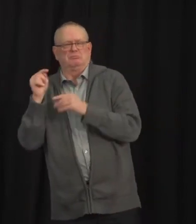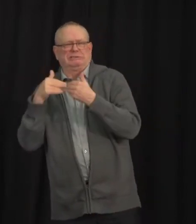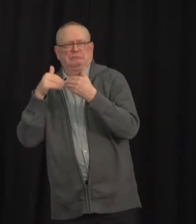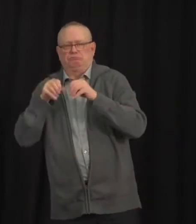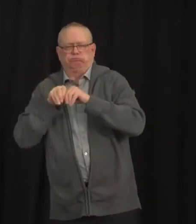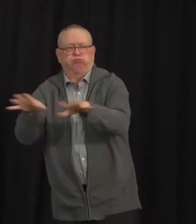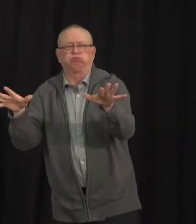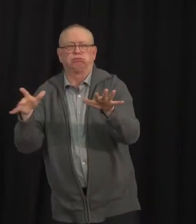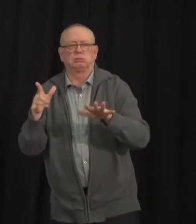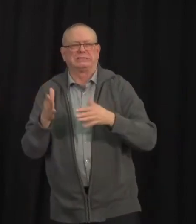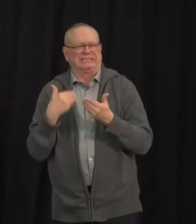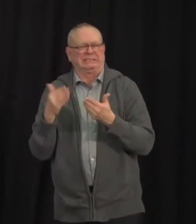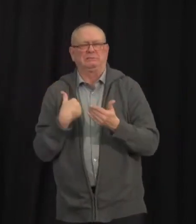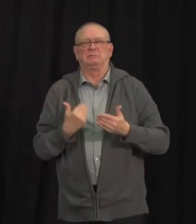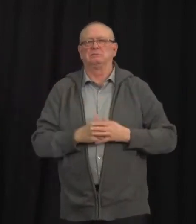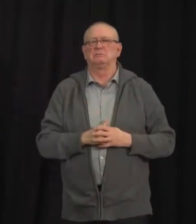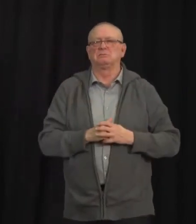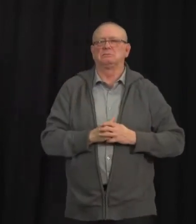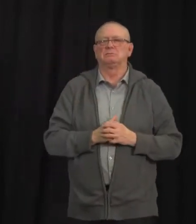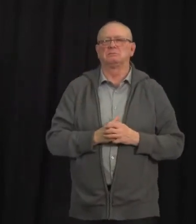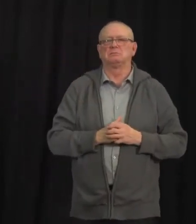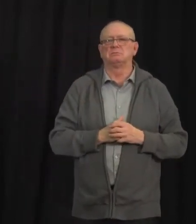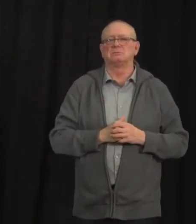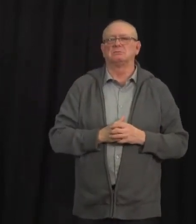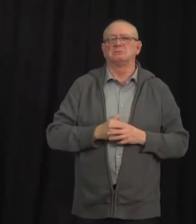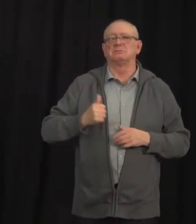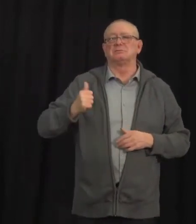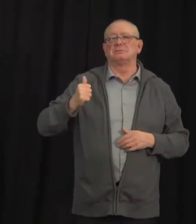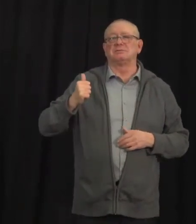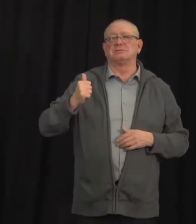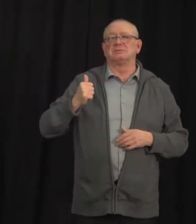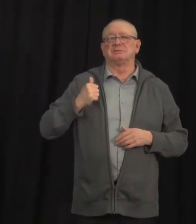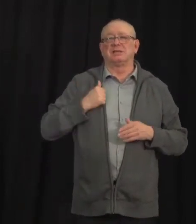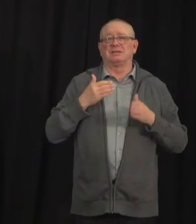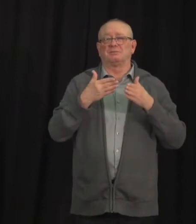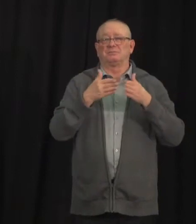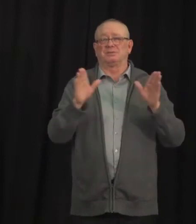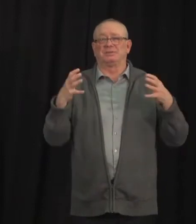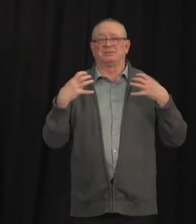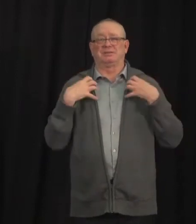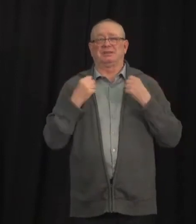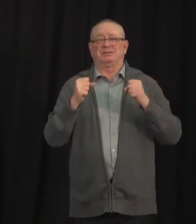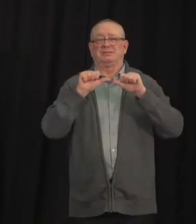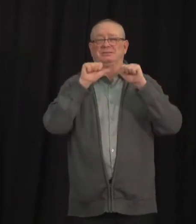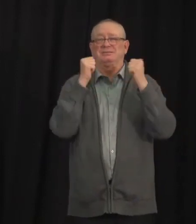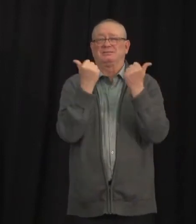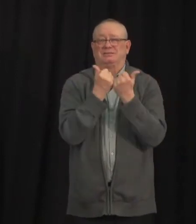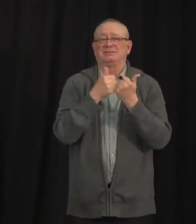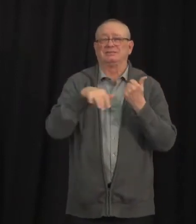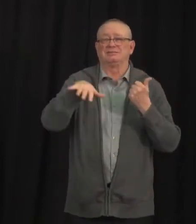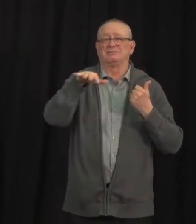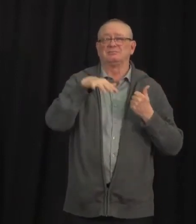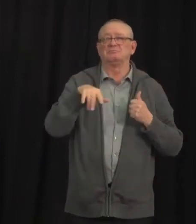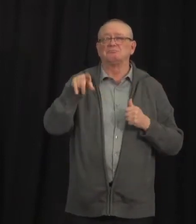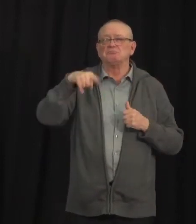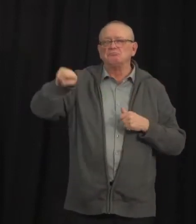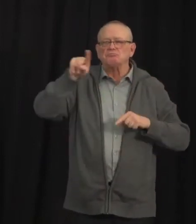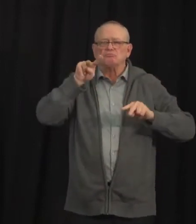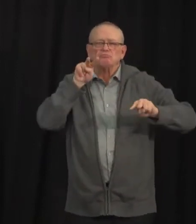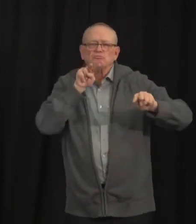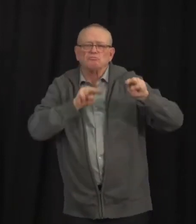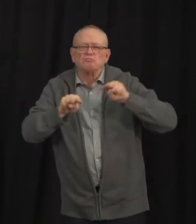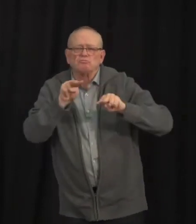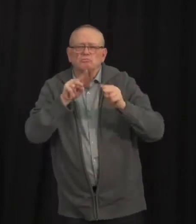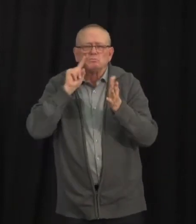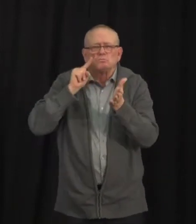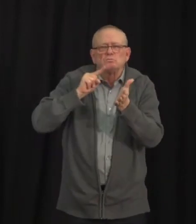The Public Health Agency of Canada is monitoring the situation closely. They are working with various international partners,